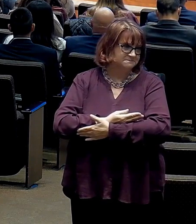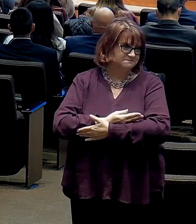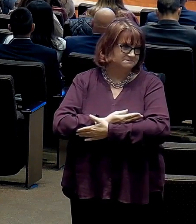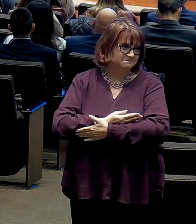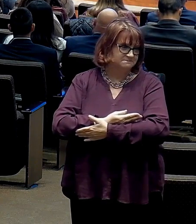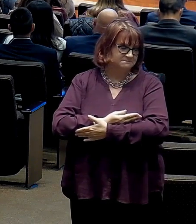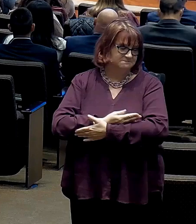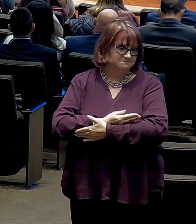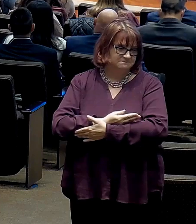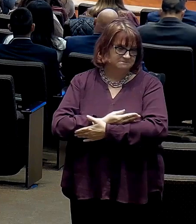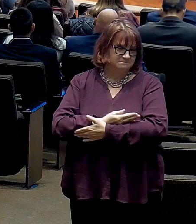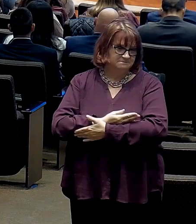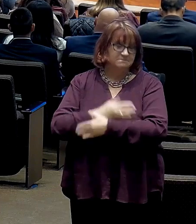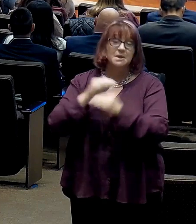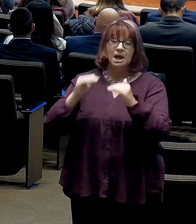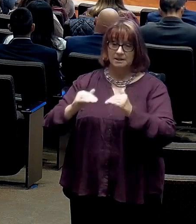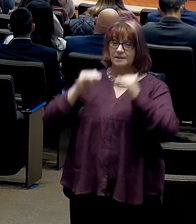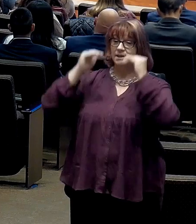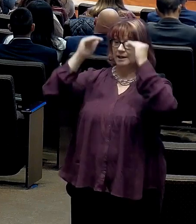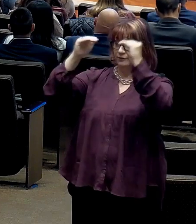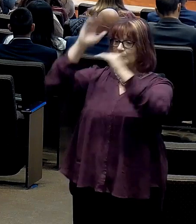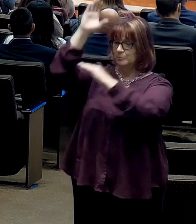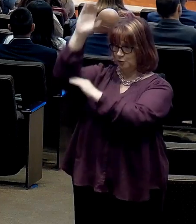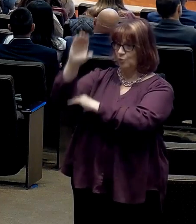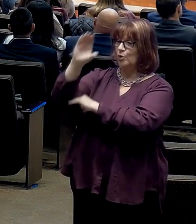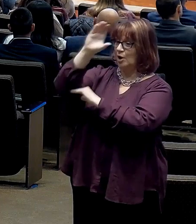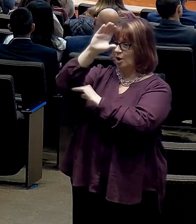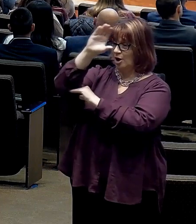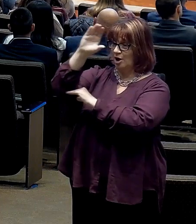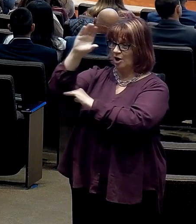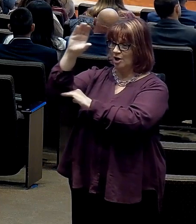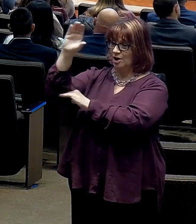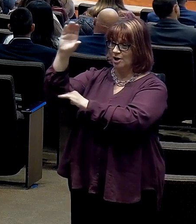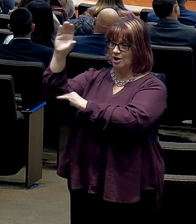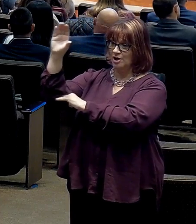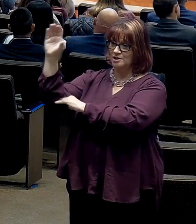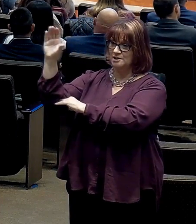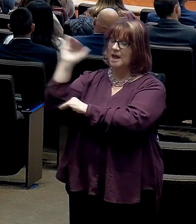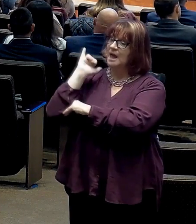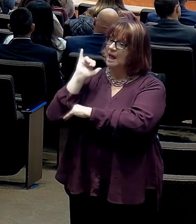Lift up the cross, there is no greater honor.